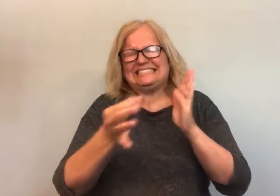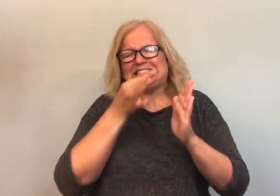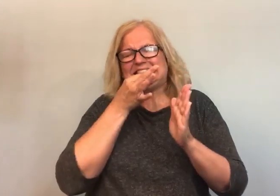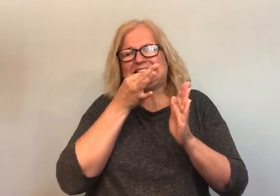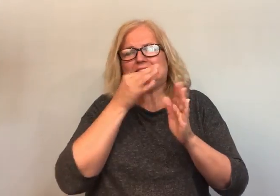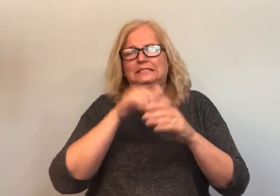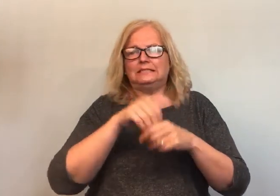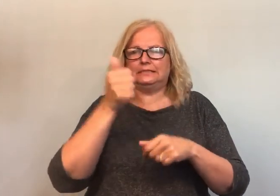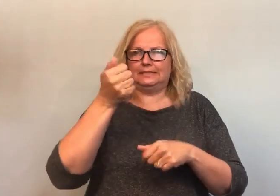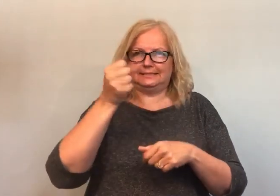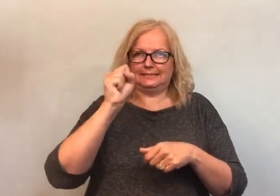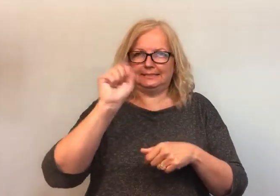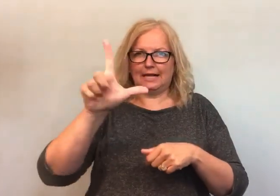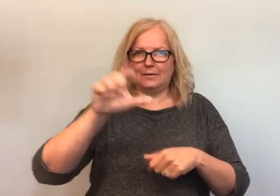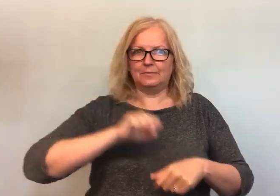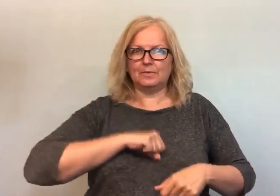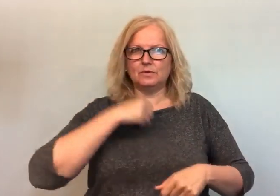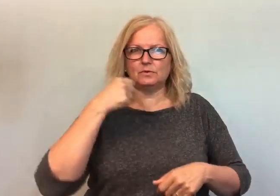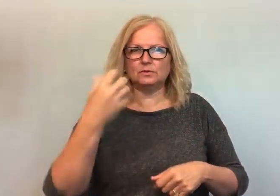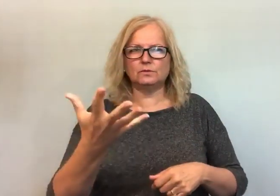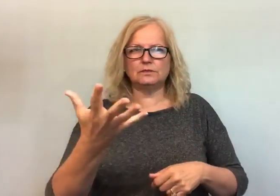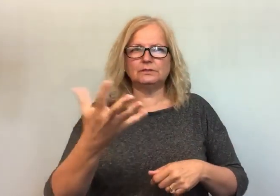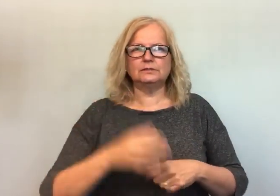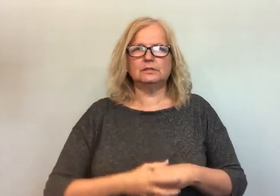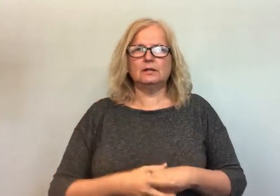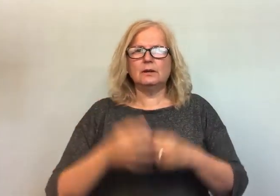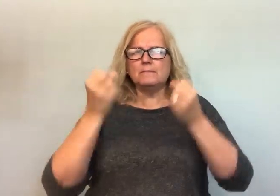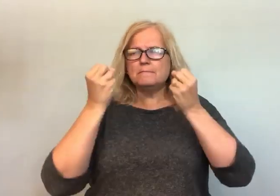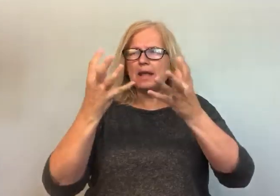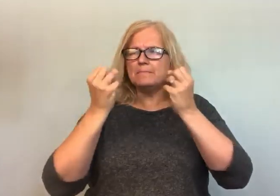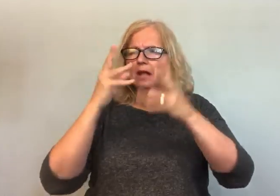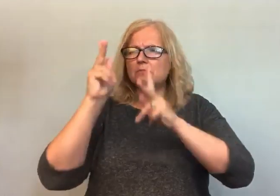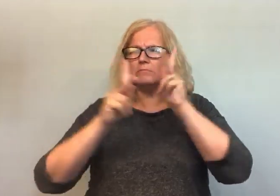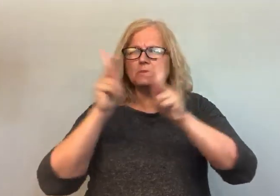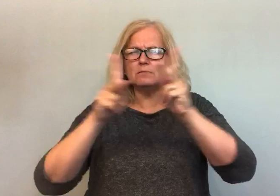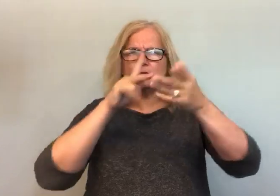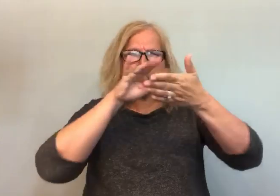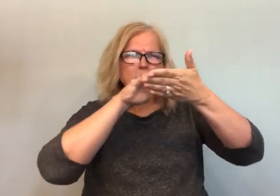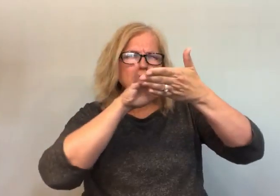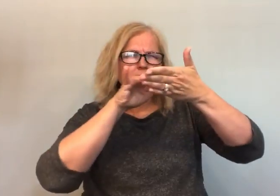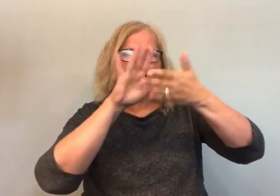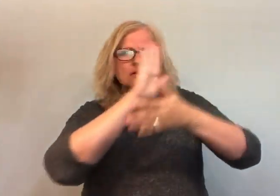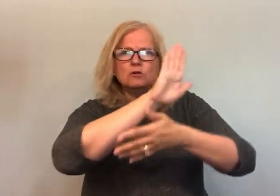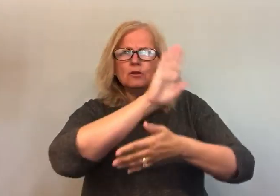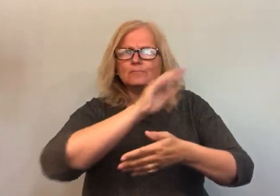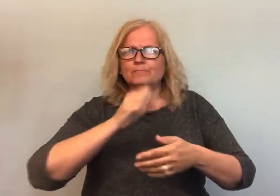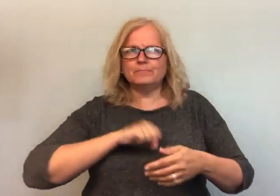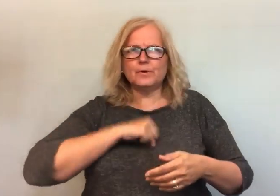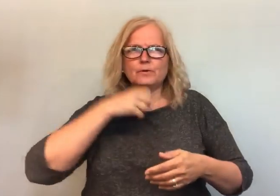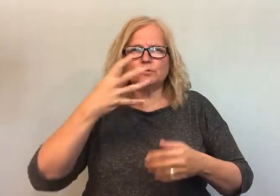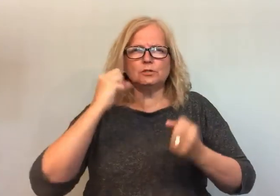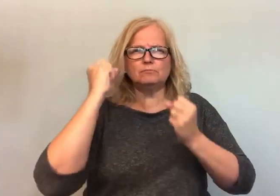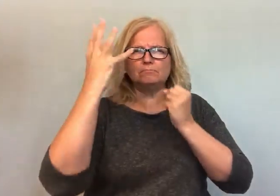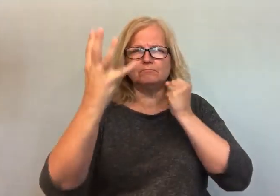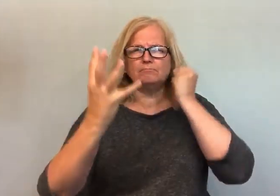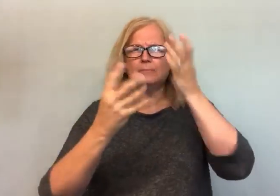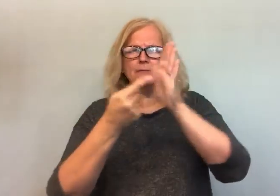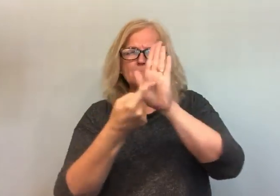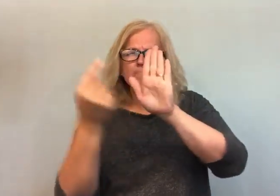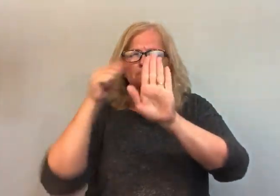Ella is an extremely talented and eloquent ASL poet, many studying the use of metaphor and meaning in her works.